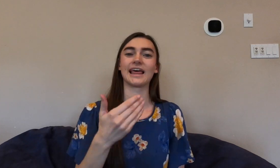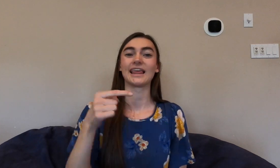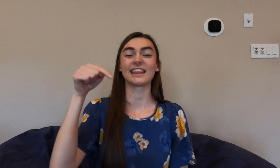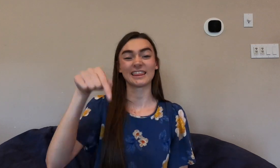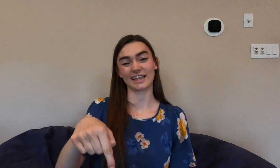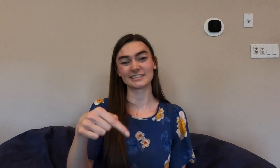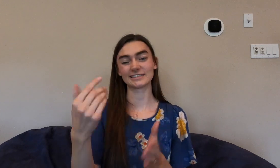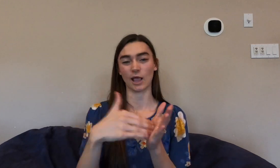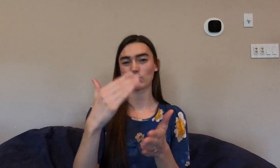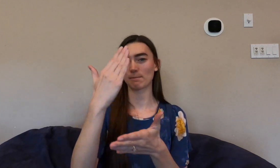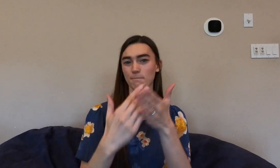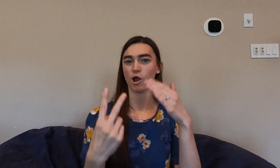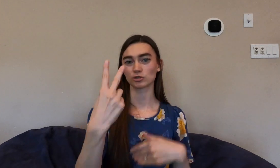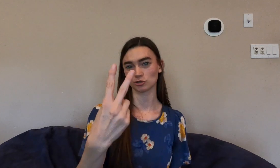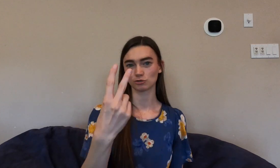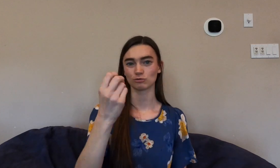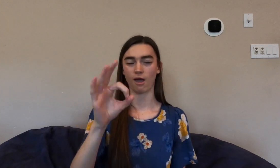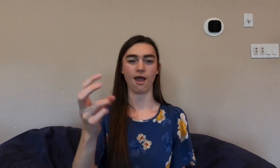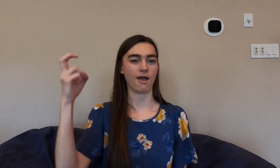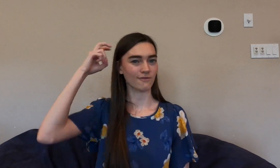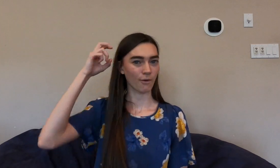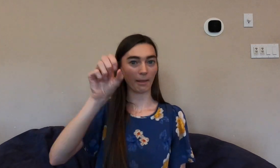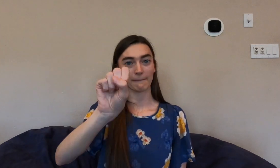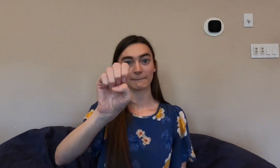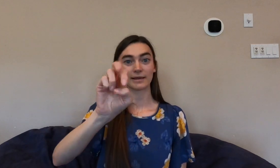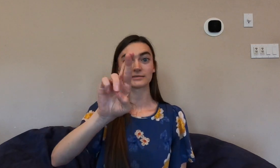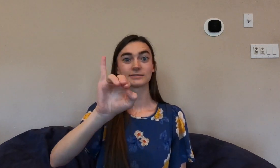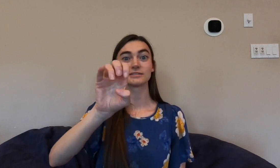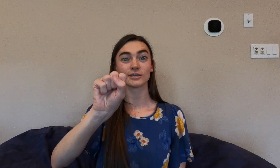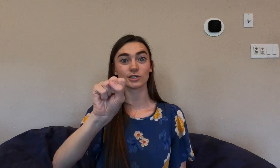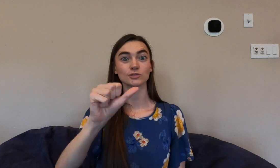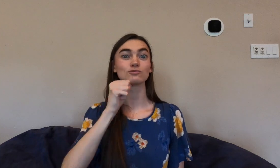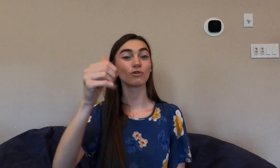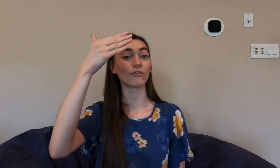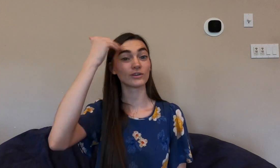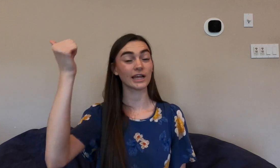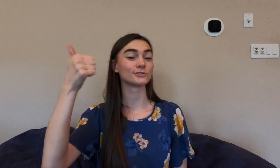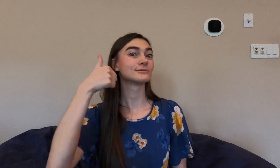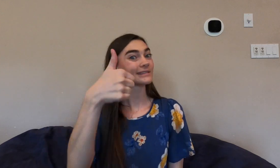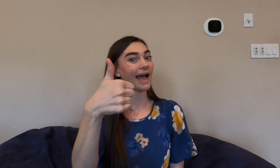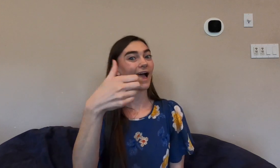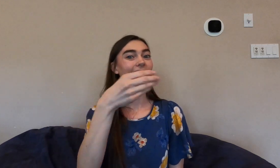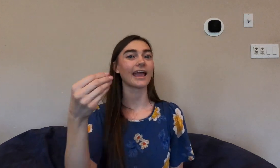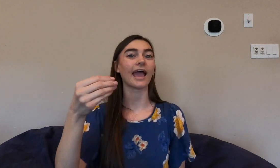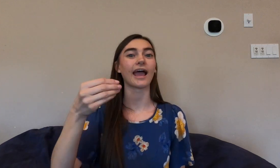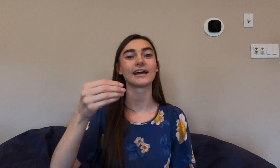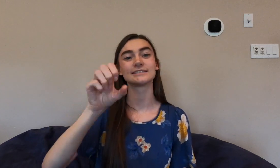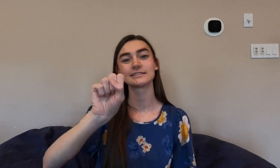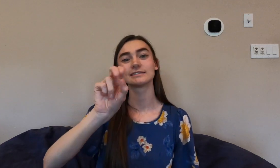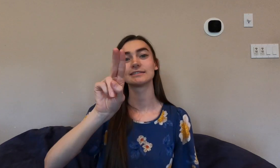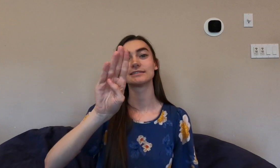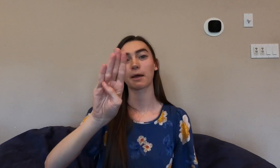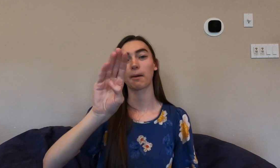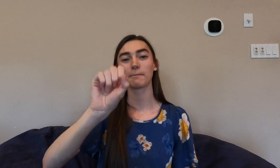new. This again was part two of the cochlear implant series. So don't forget to like and subscribe